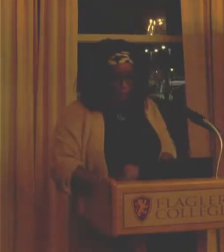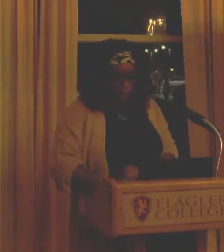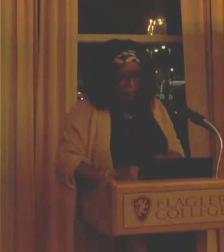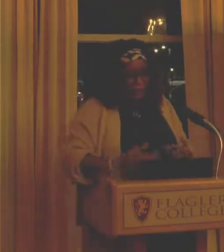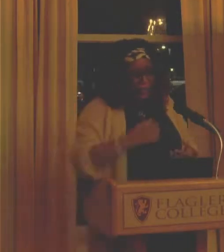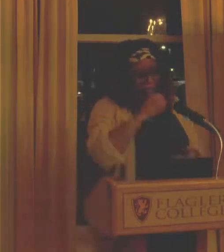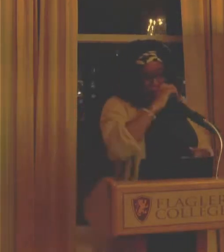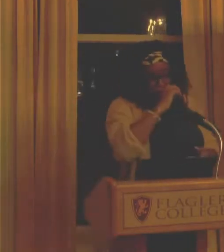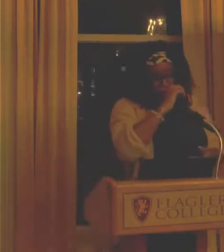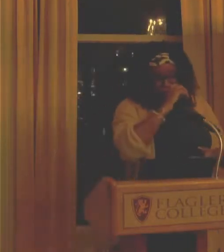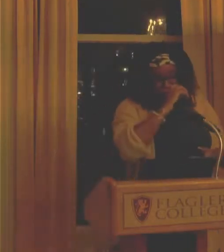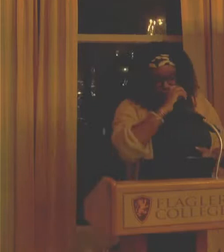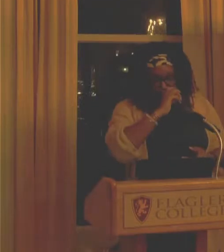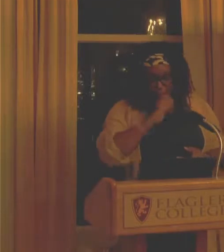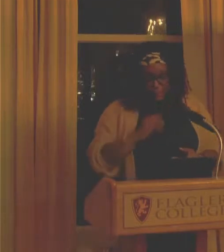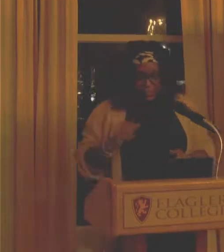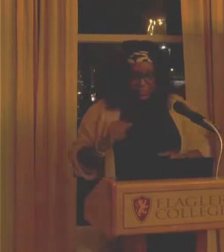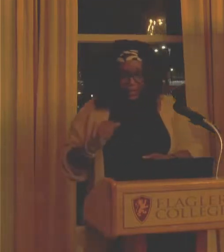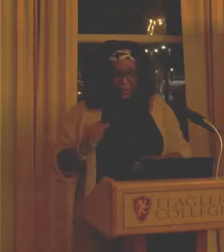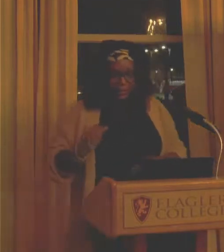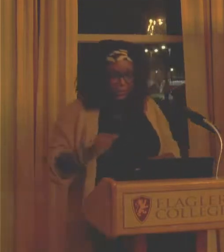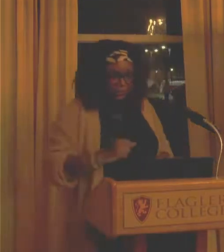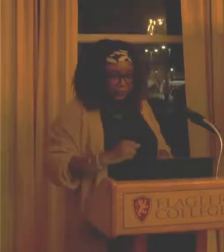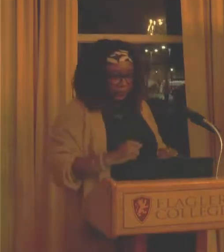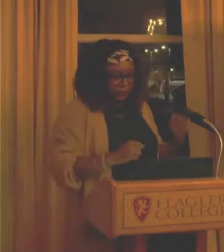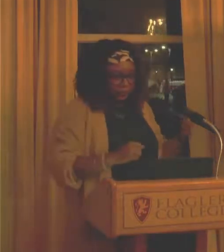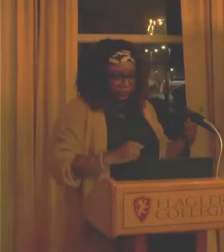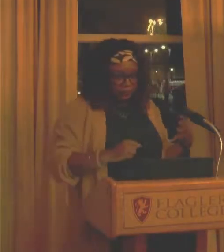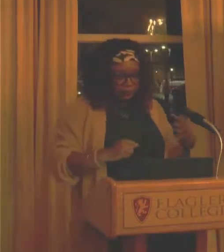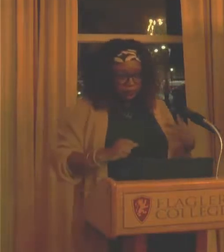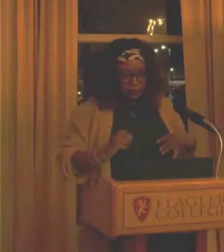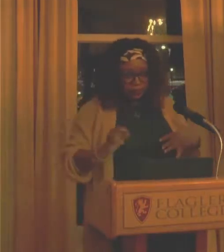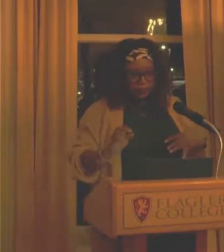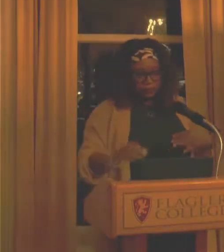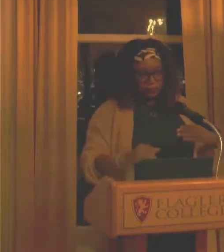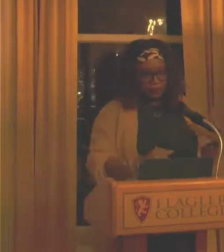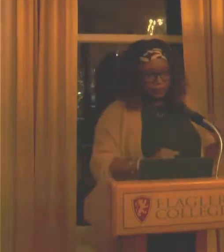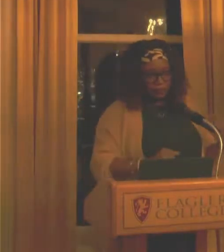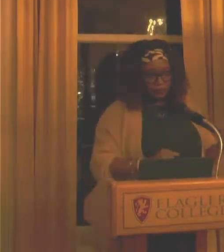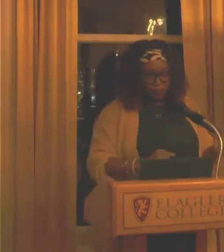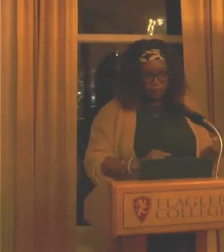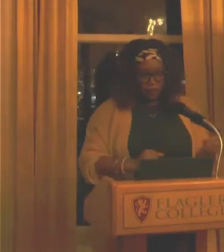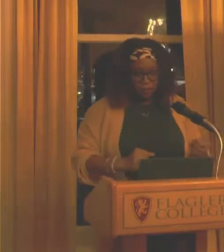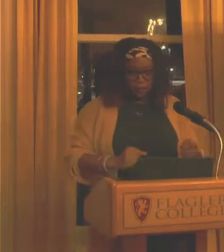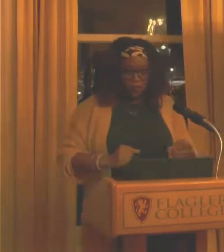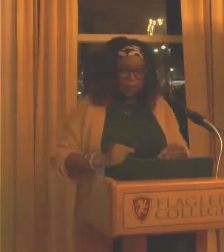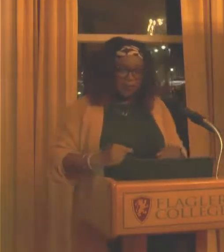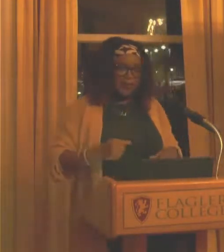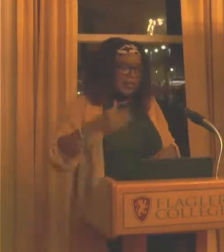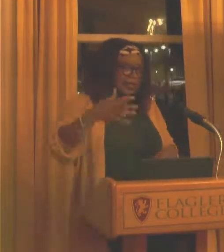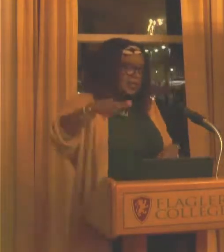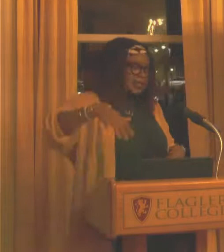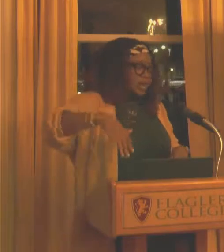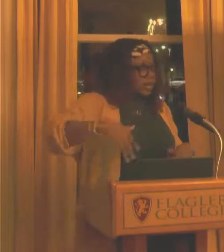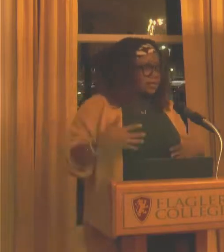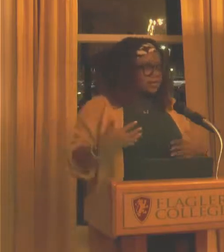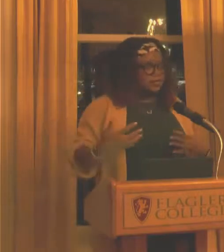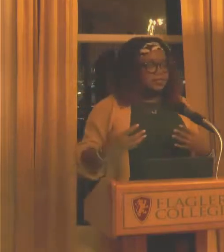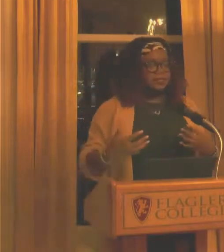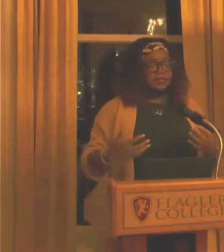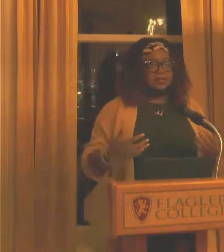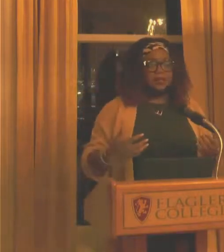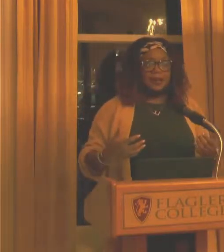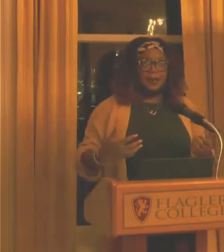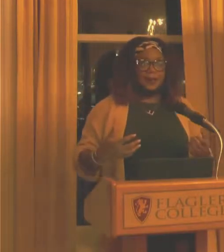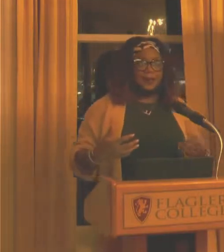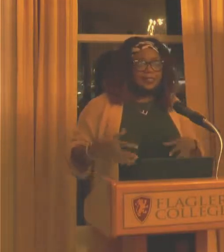All right. And then the very last thing I did at the end of the show was wrote that on the wall. Um, again, as an artist,